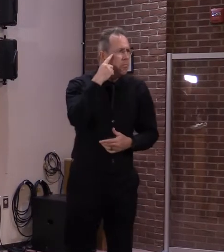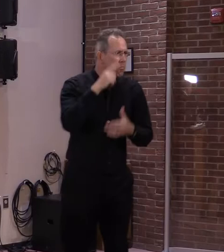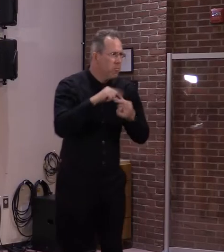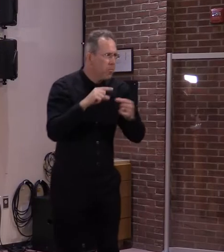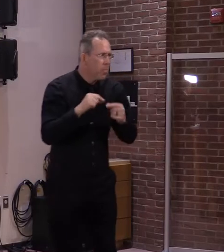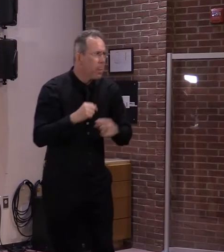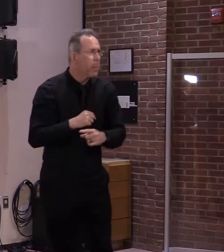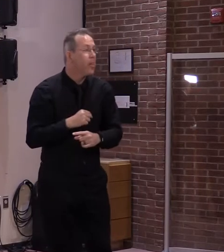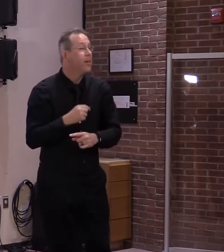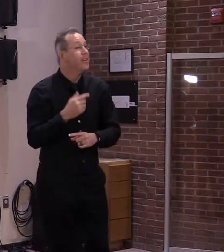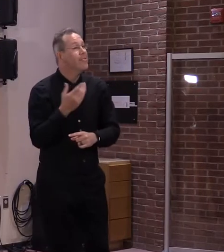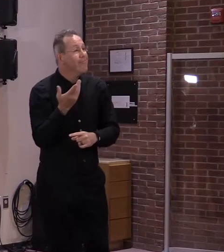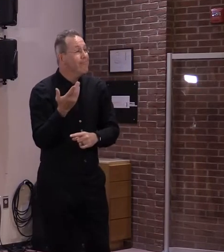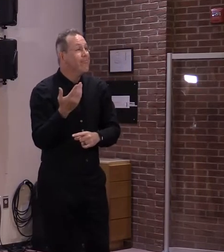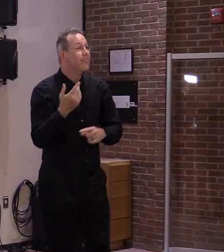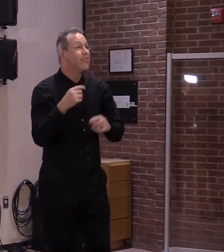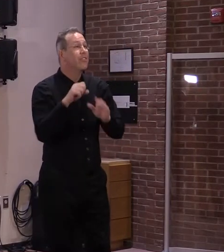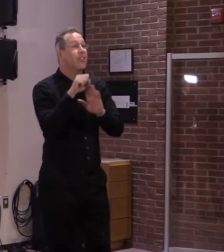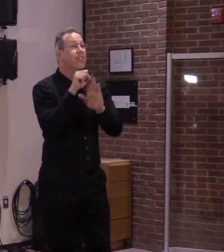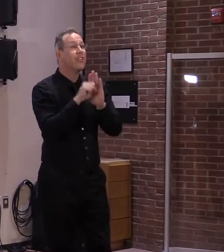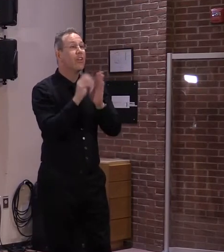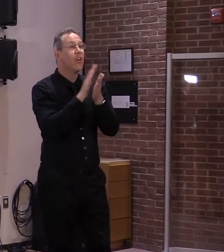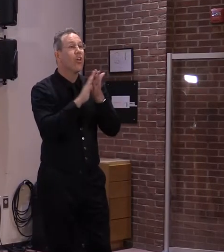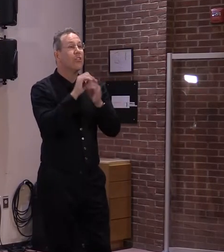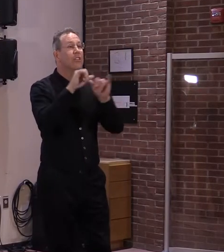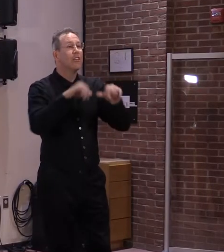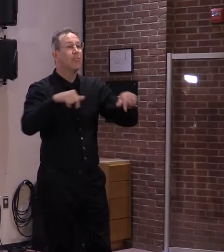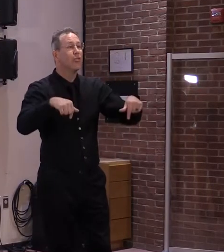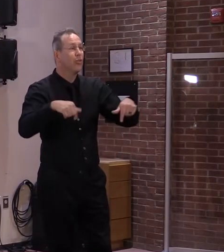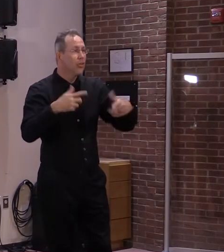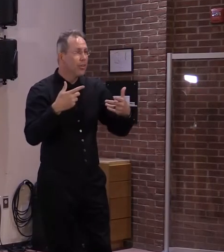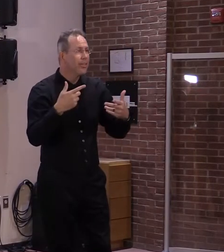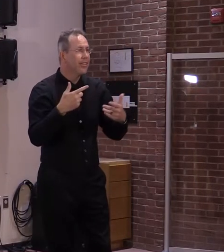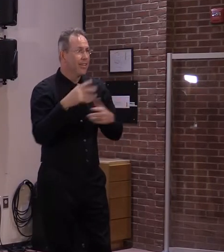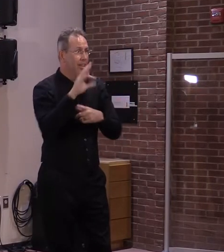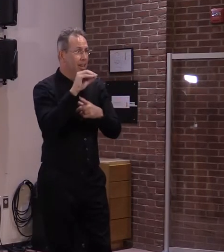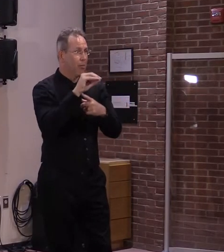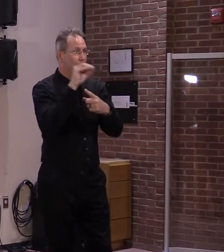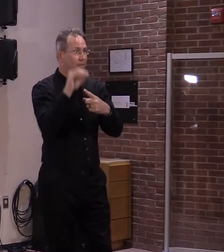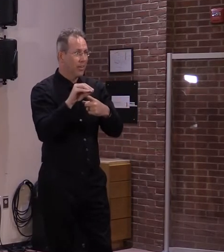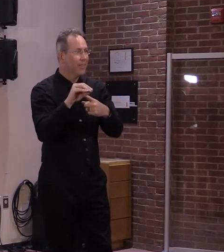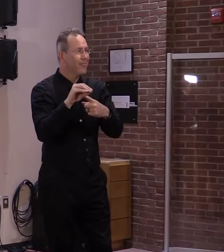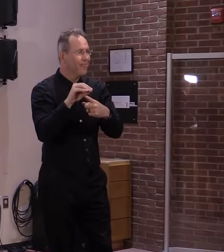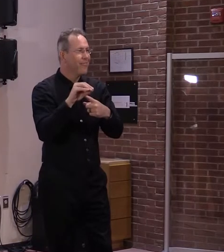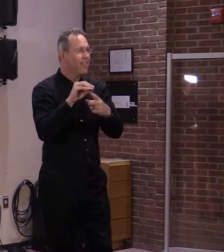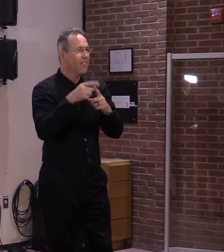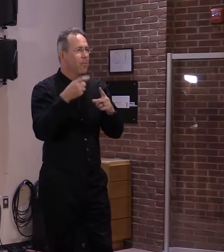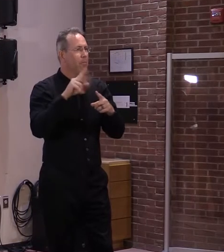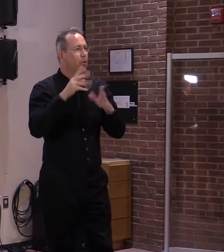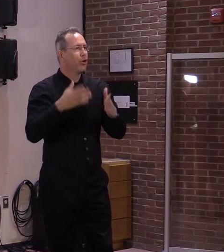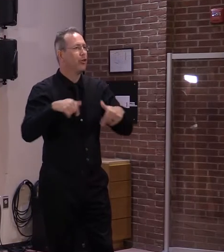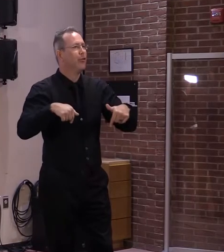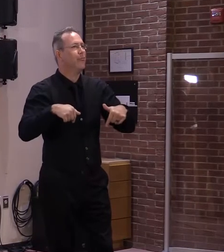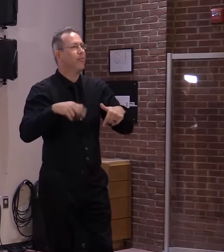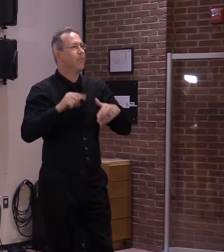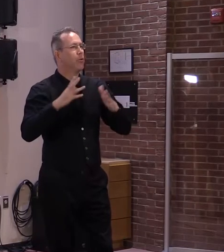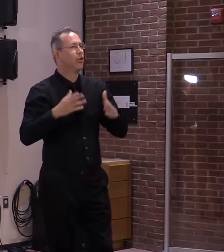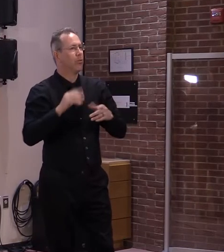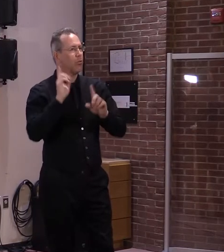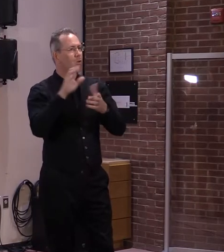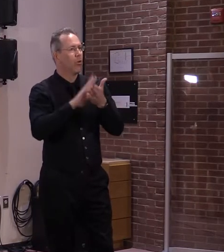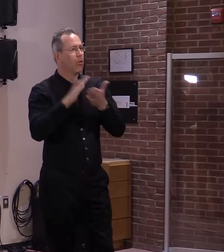keep hopefully and keep our some of our youth here. I know that UVM and other